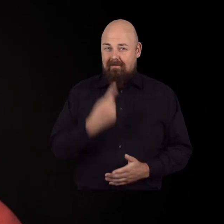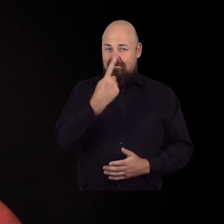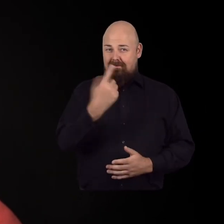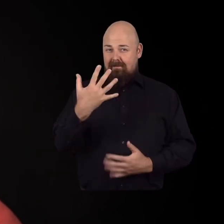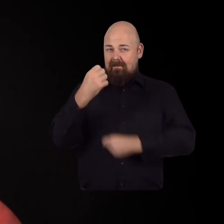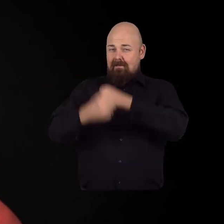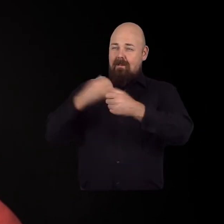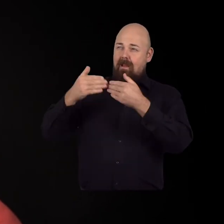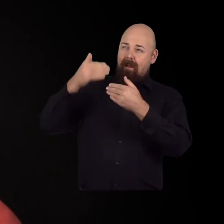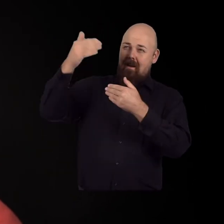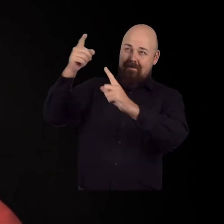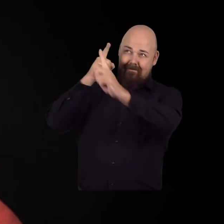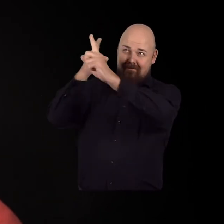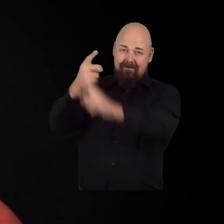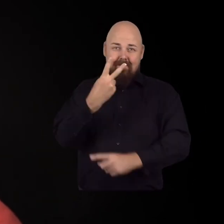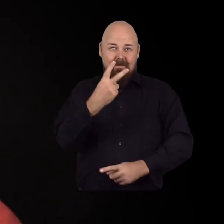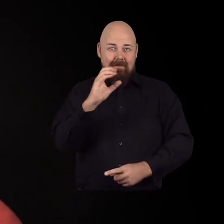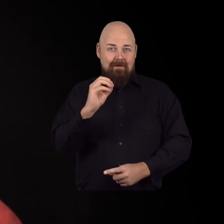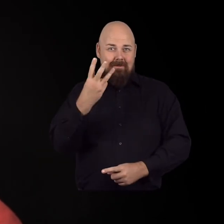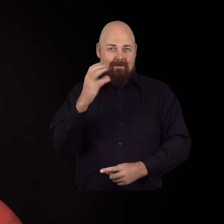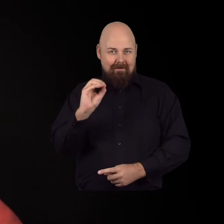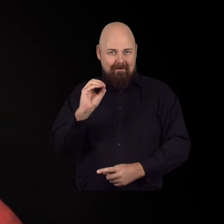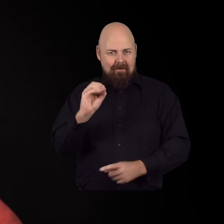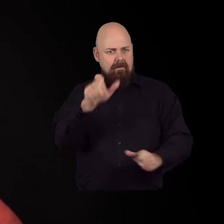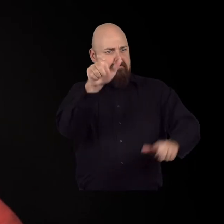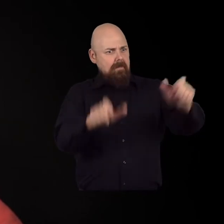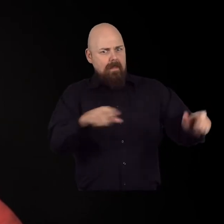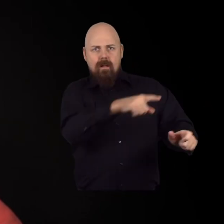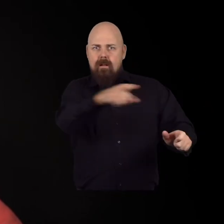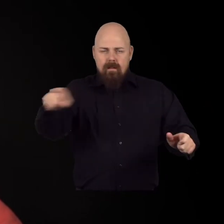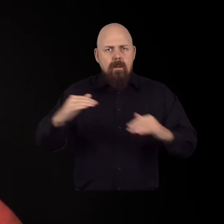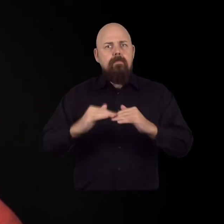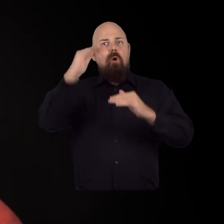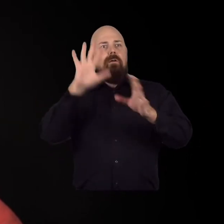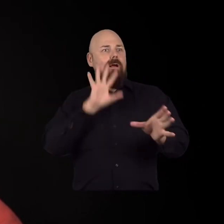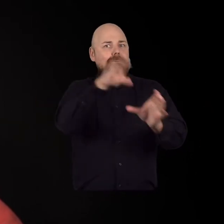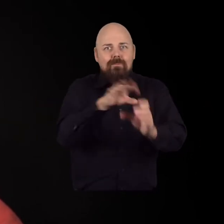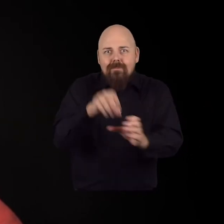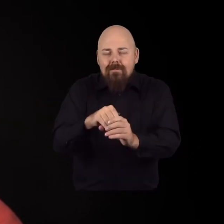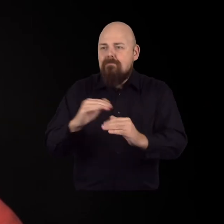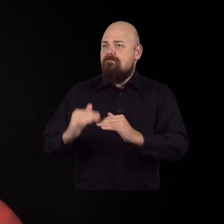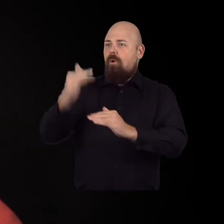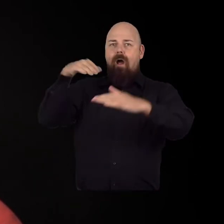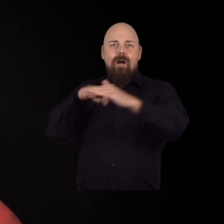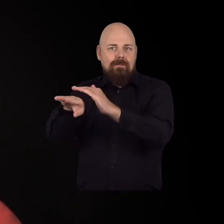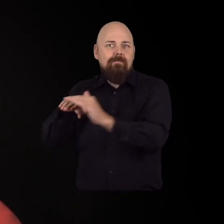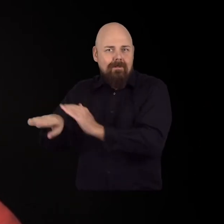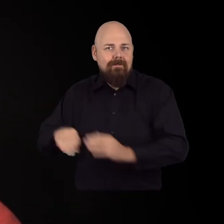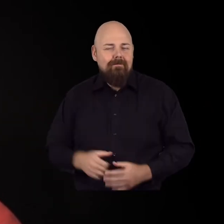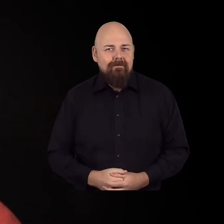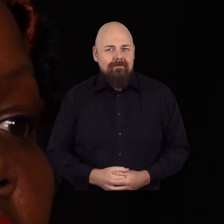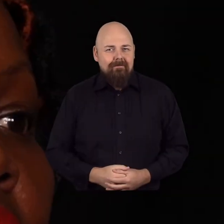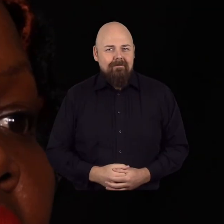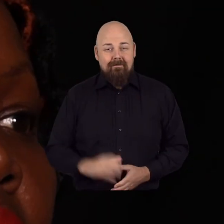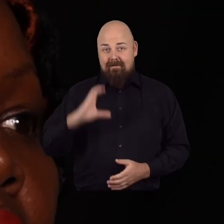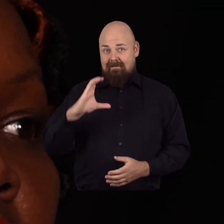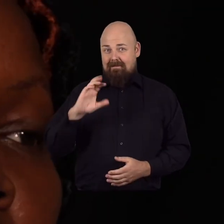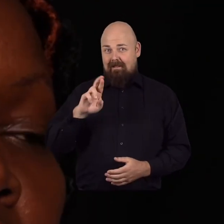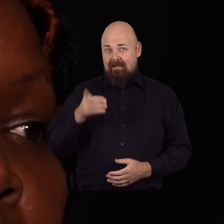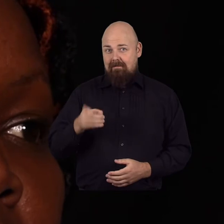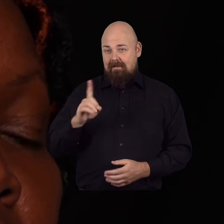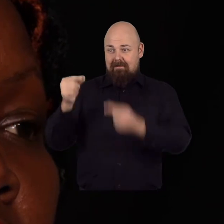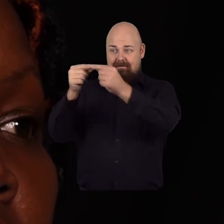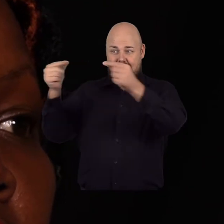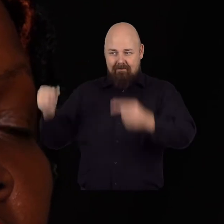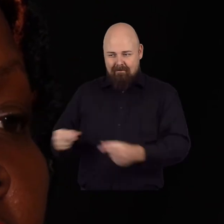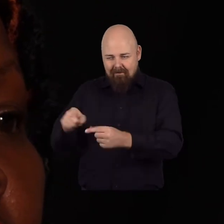journey to the year 2030 and a more inclusive and accessible world for everyone. The